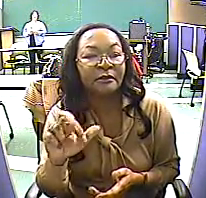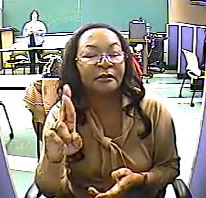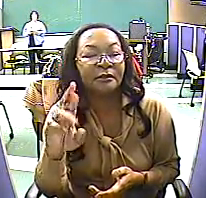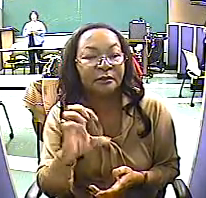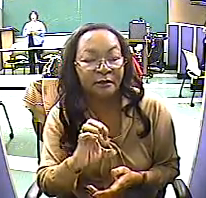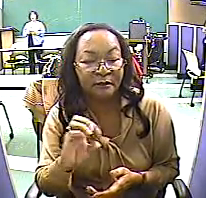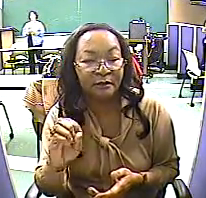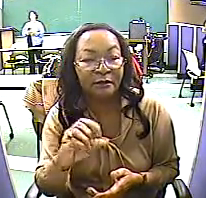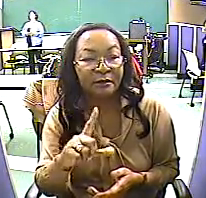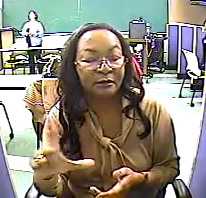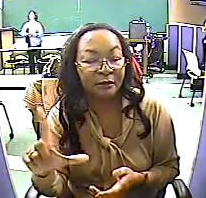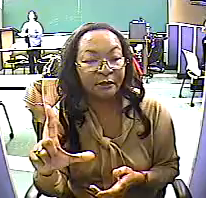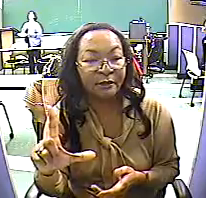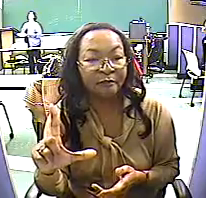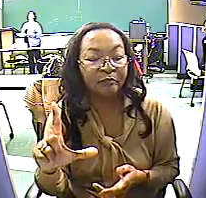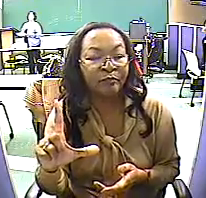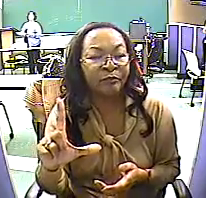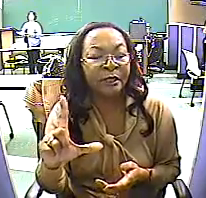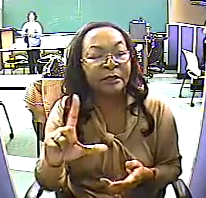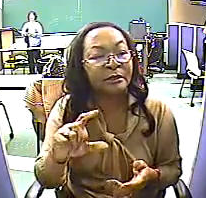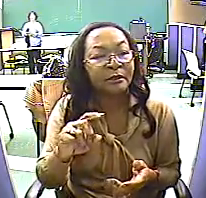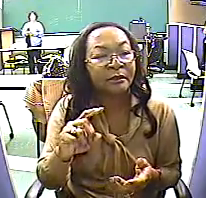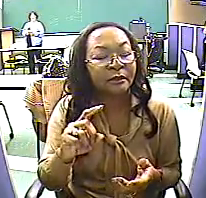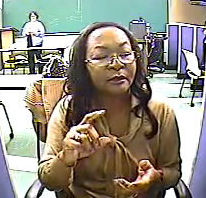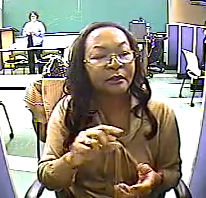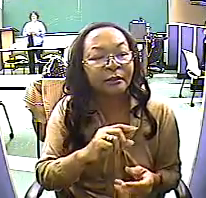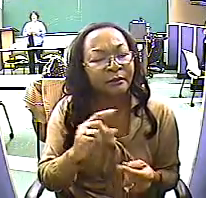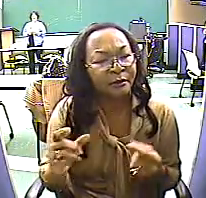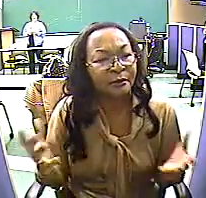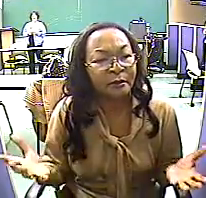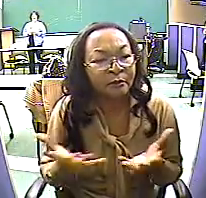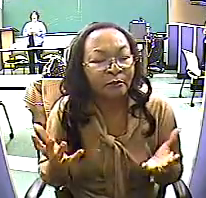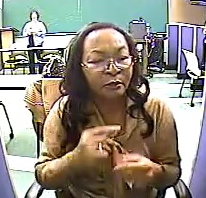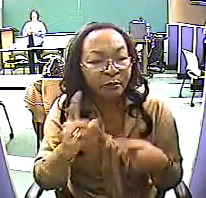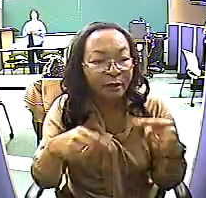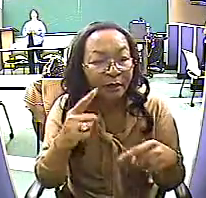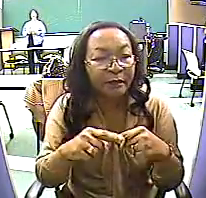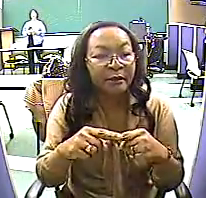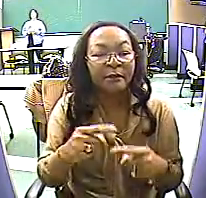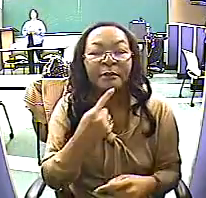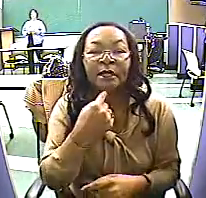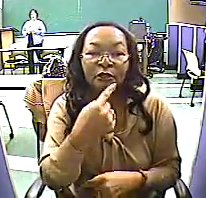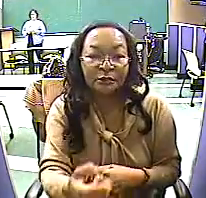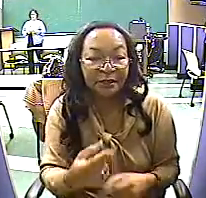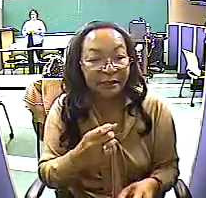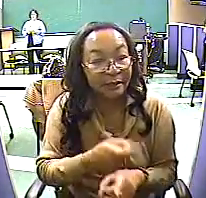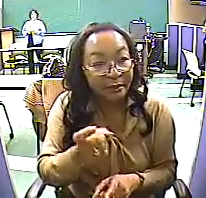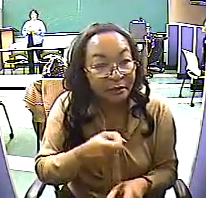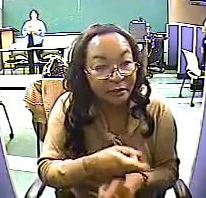Maintaining a sunny disposition. A positive outlook on life.